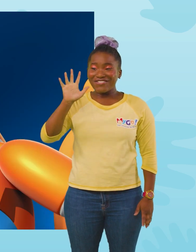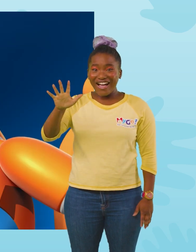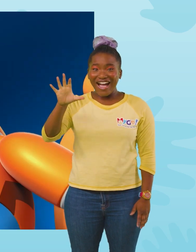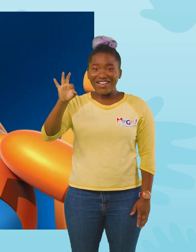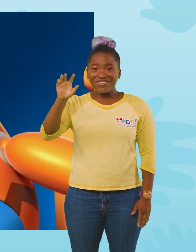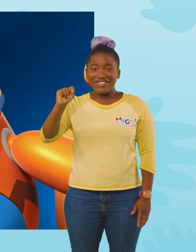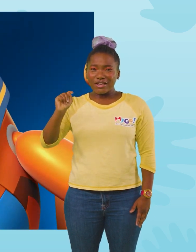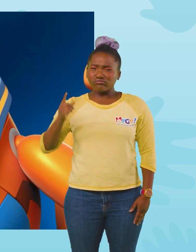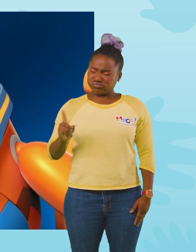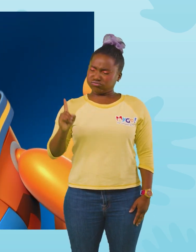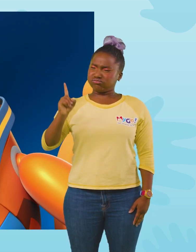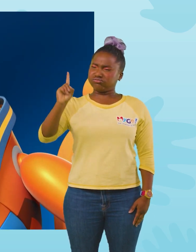Upload answer, Tabs!